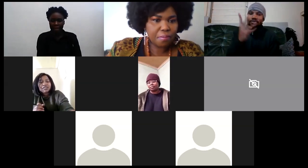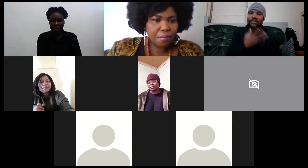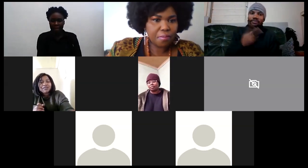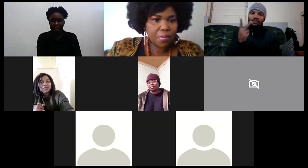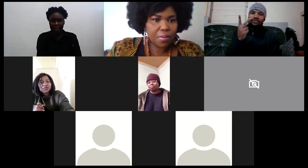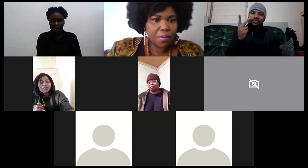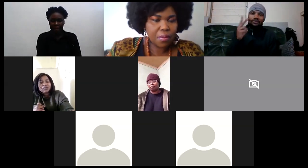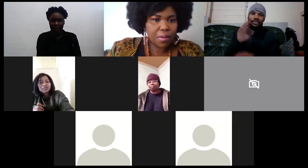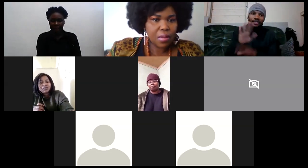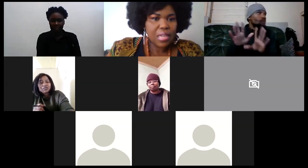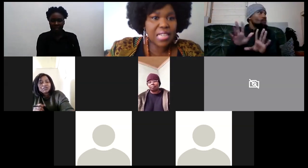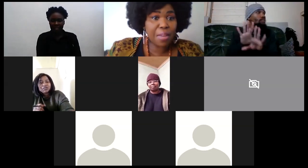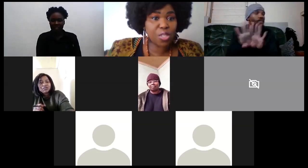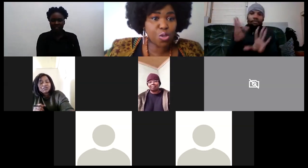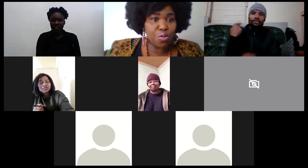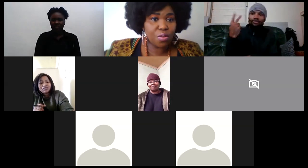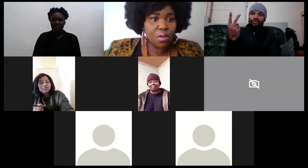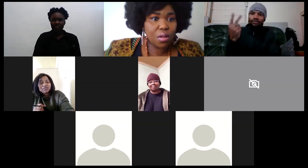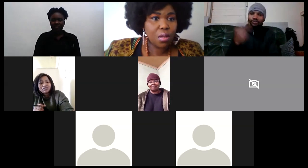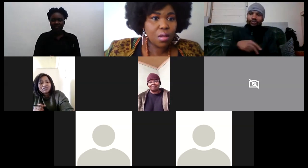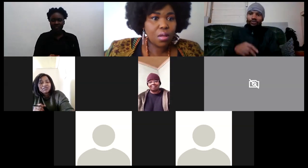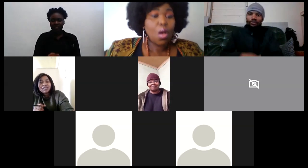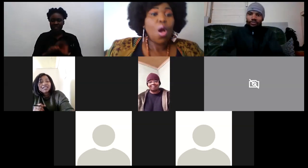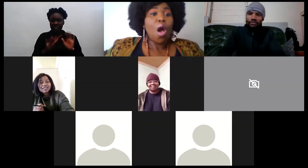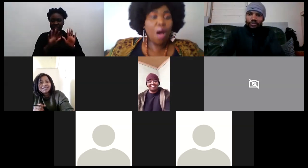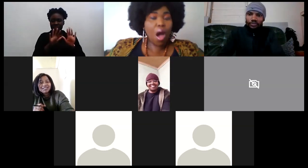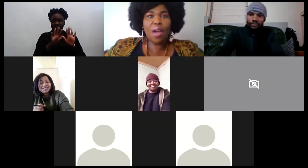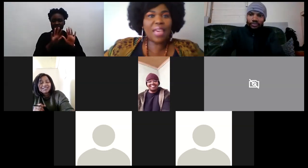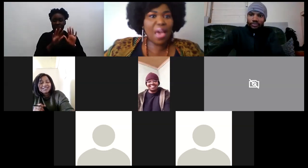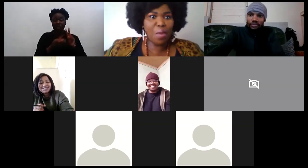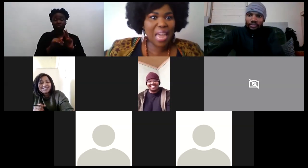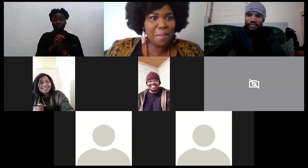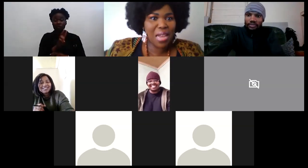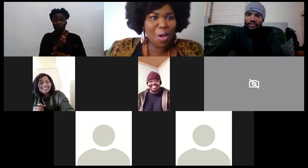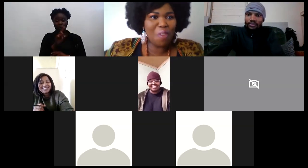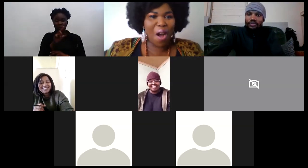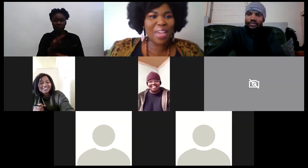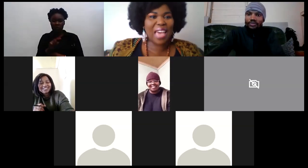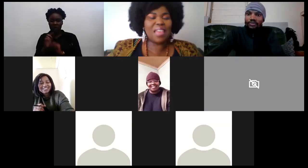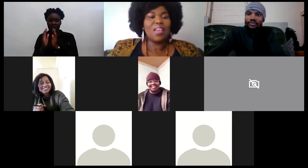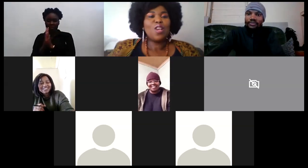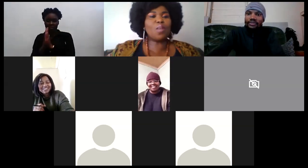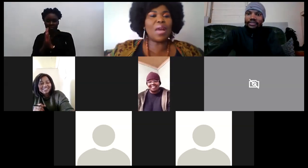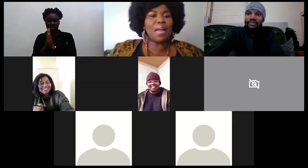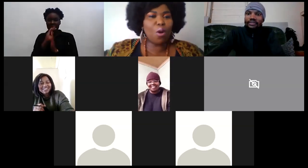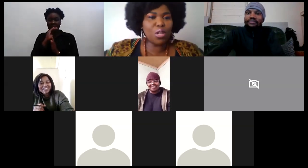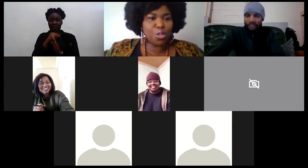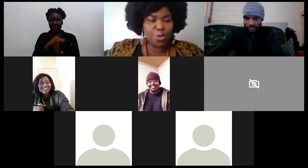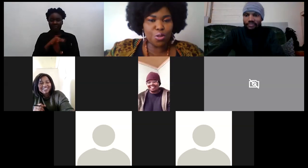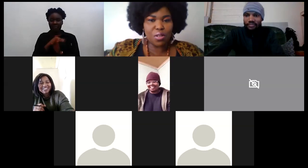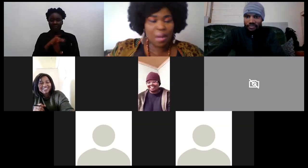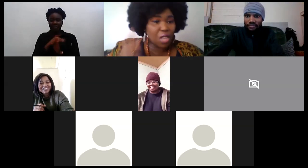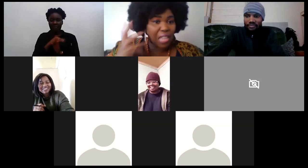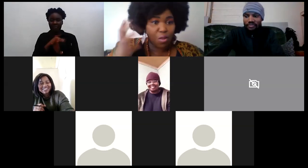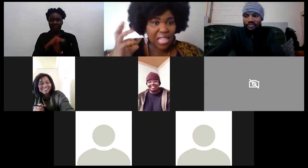10 past two 10 past two yes oh okay we're 10 minutes over okay so what i'm going